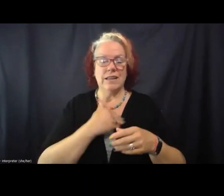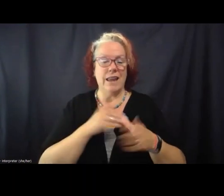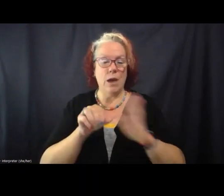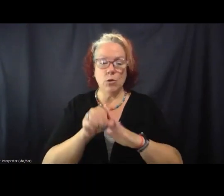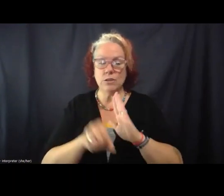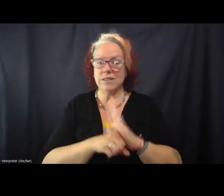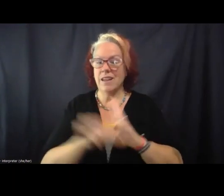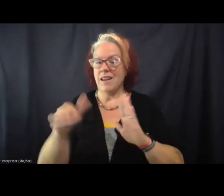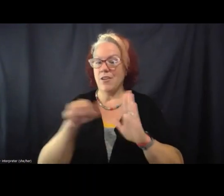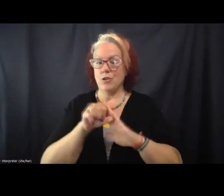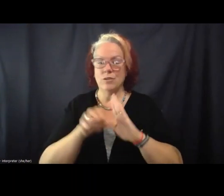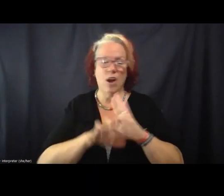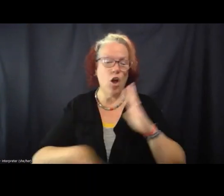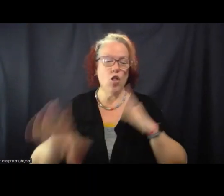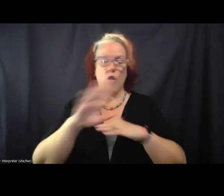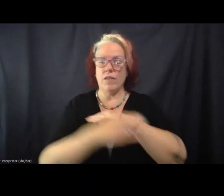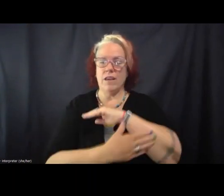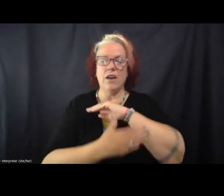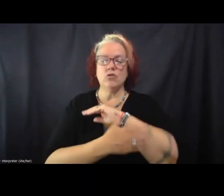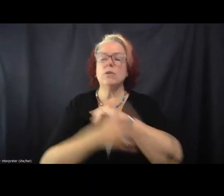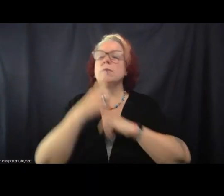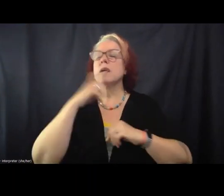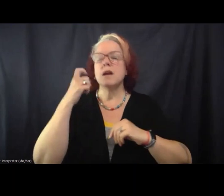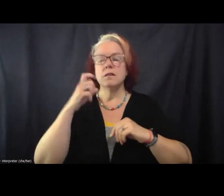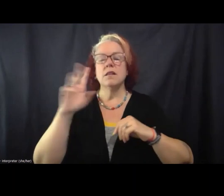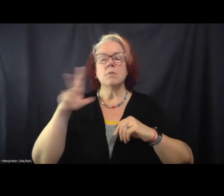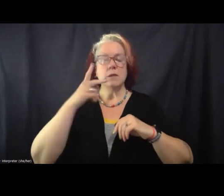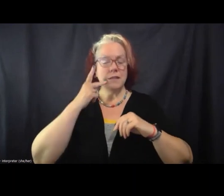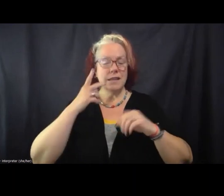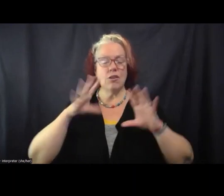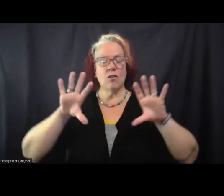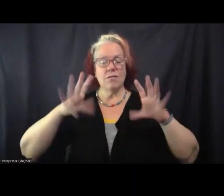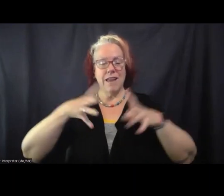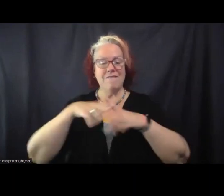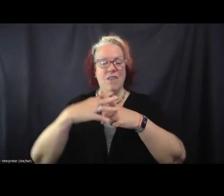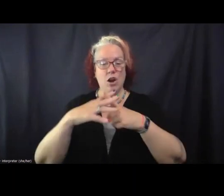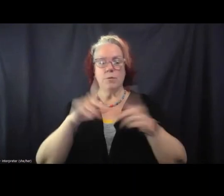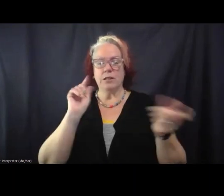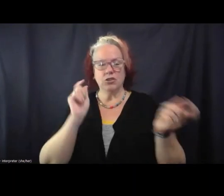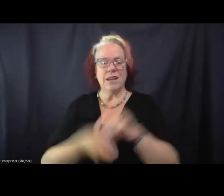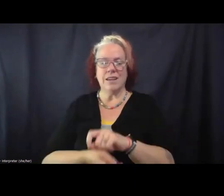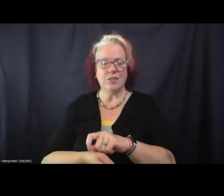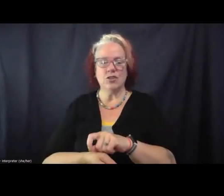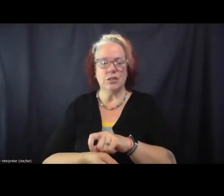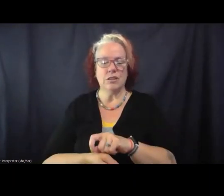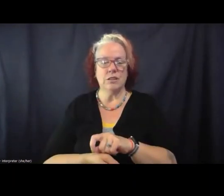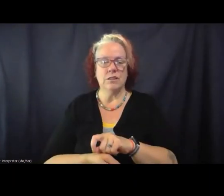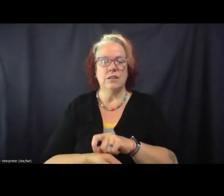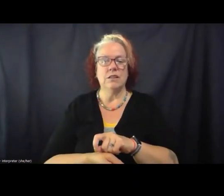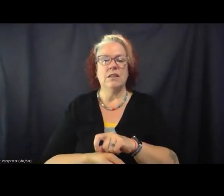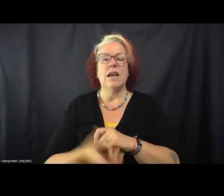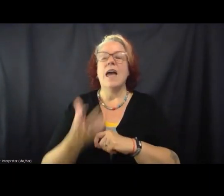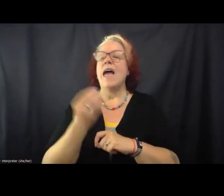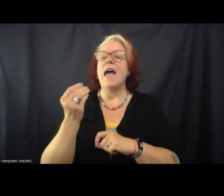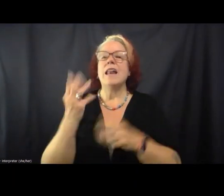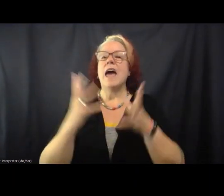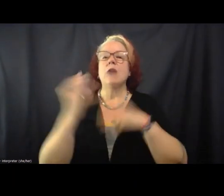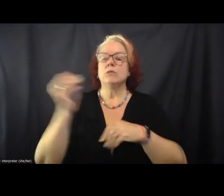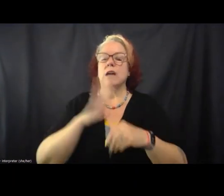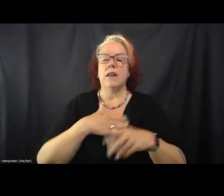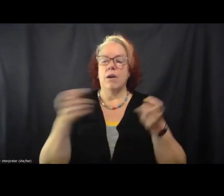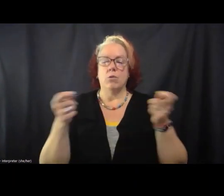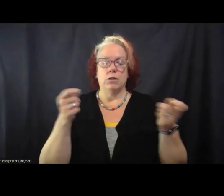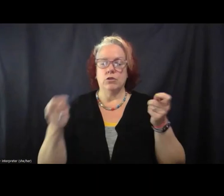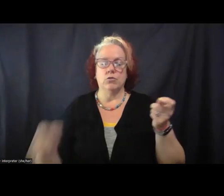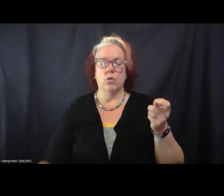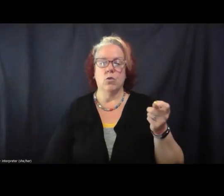The reason was the political context changed in ways that were totally unpredictable and completely outside our control. And if